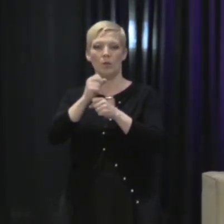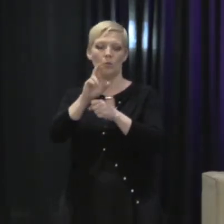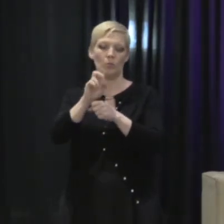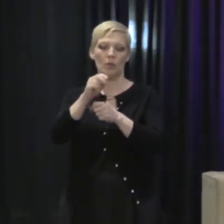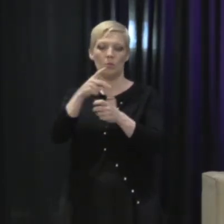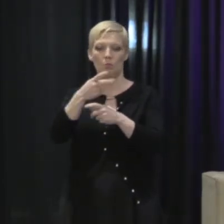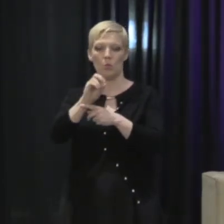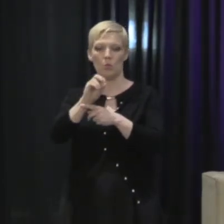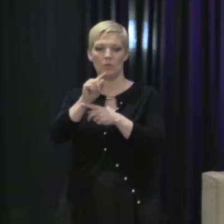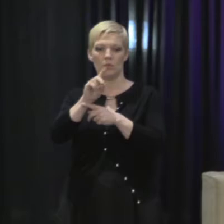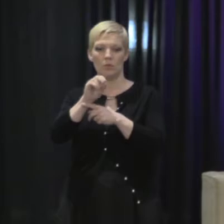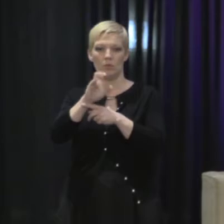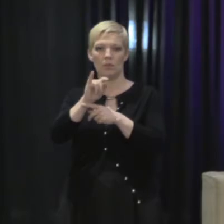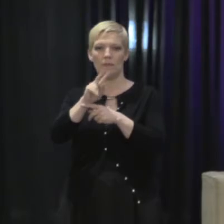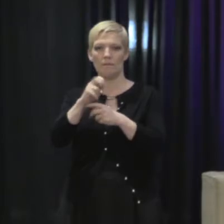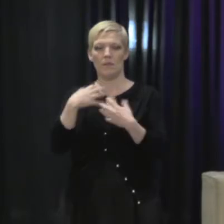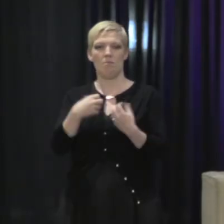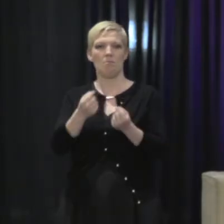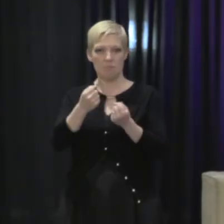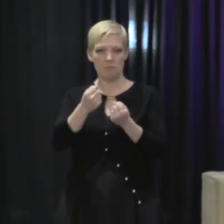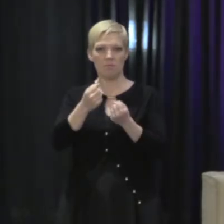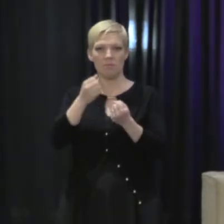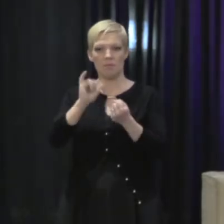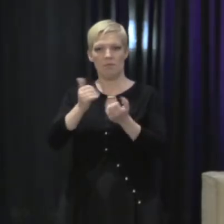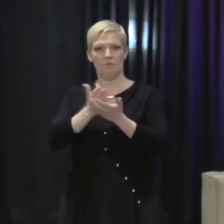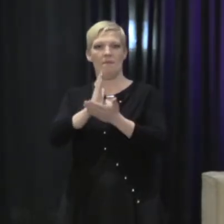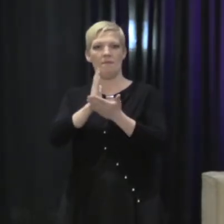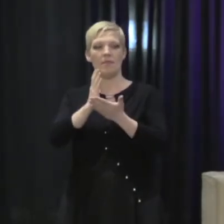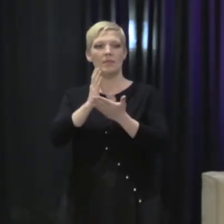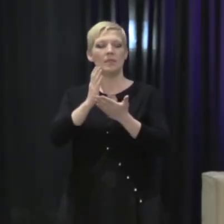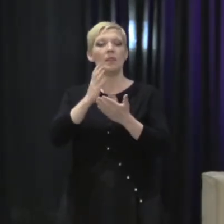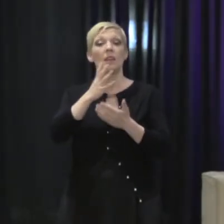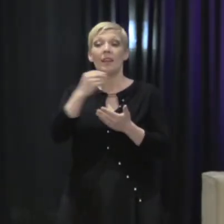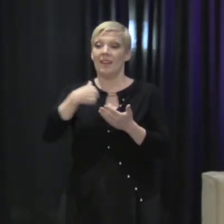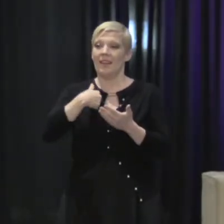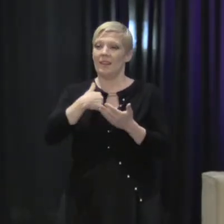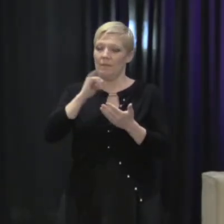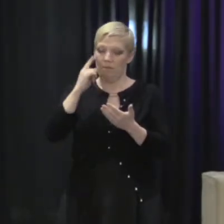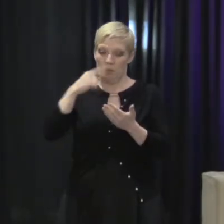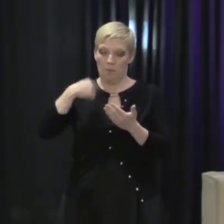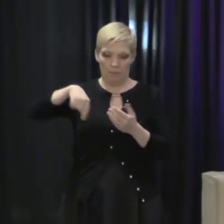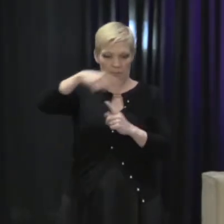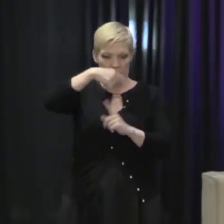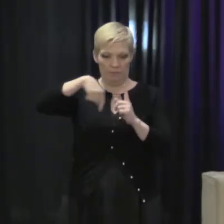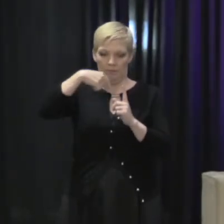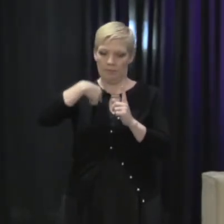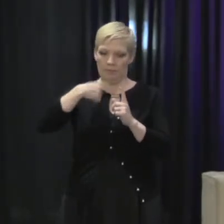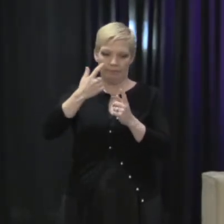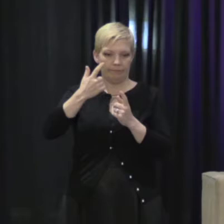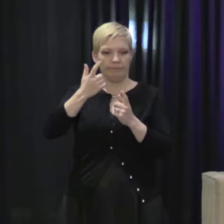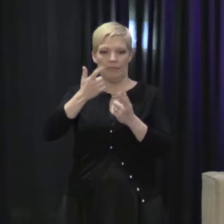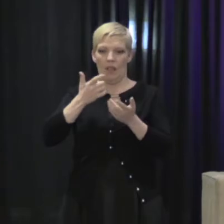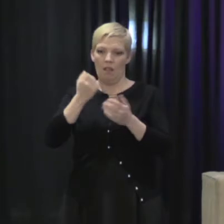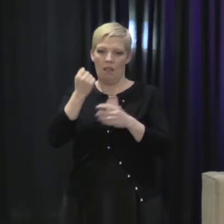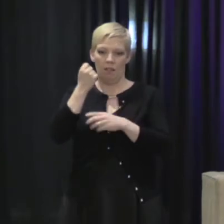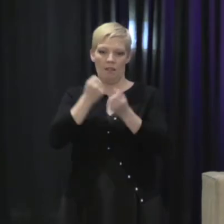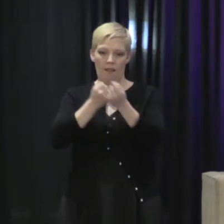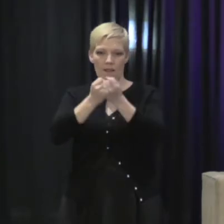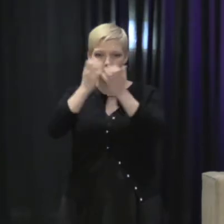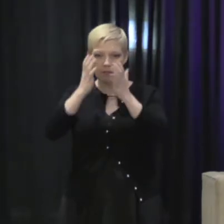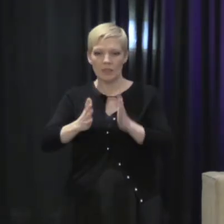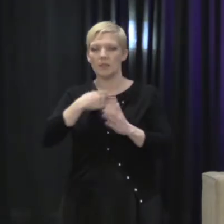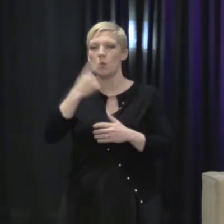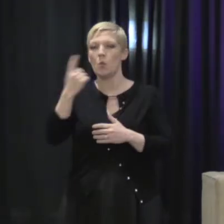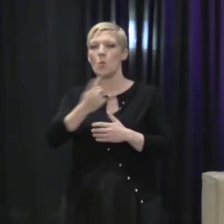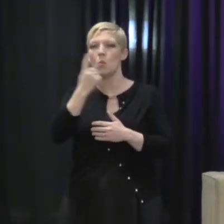role for me as a young human rights attorney and activist and for so many people around me. And you've always been on the cutting